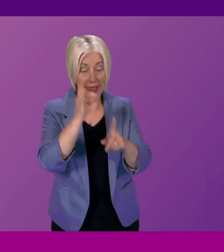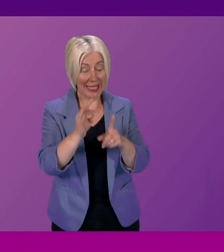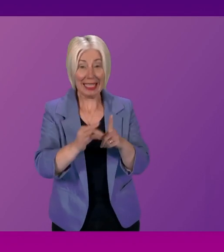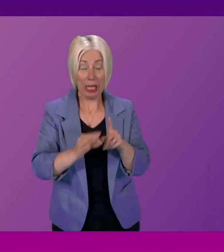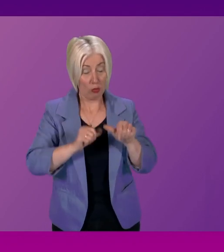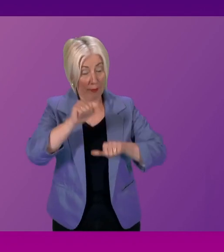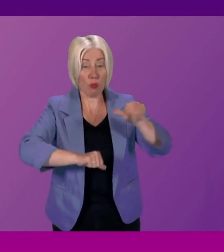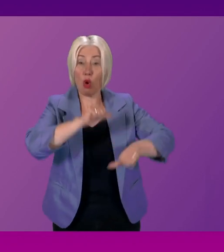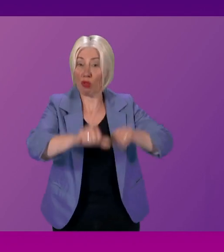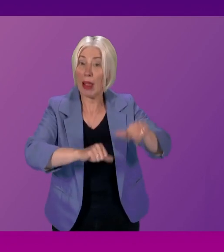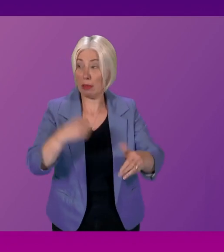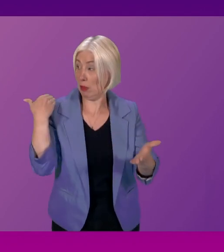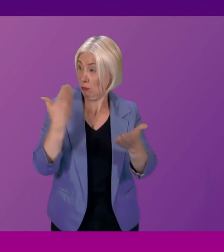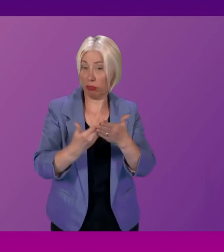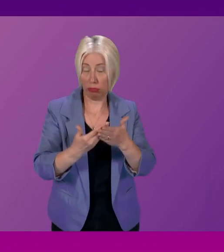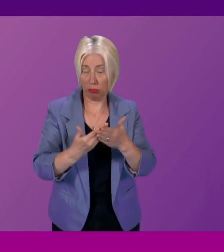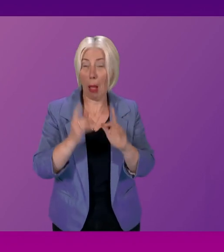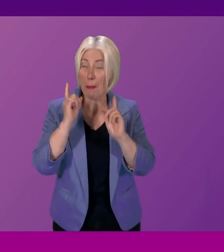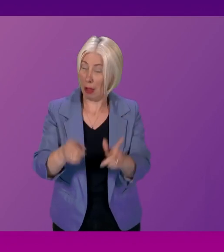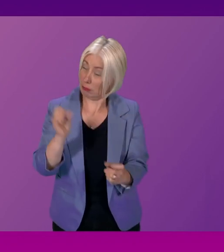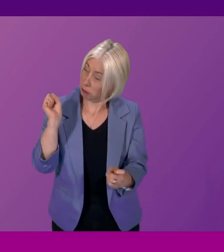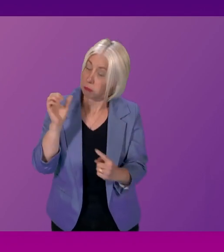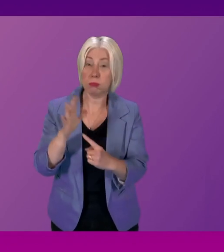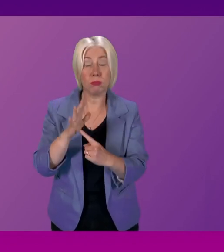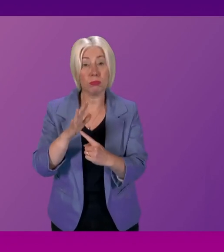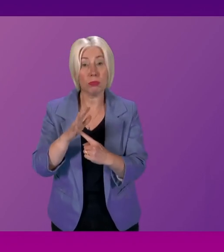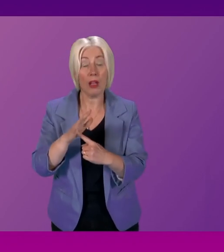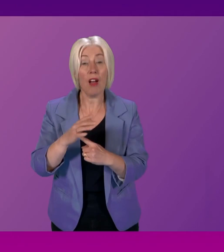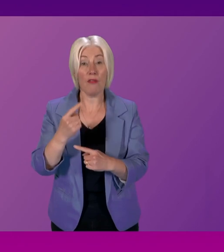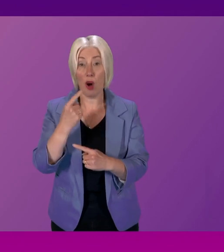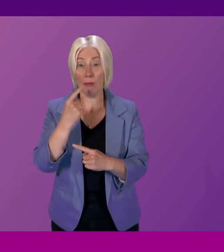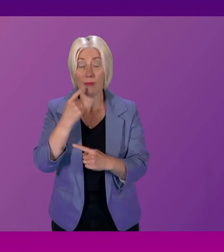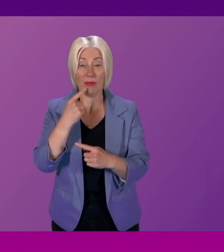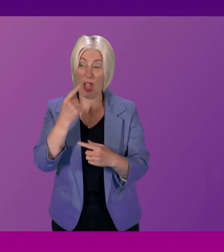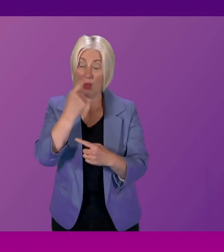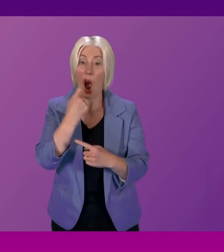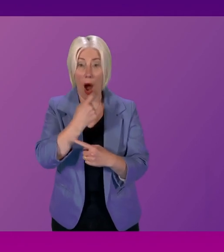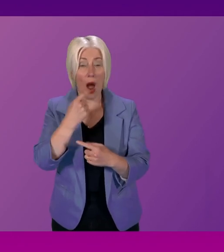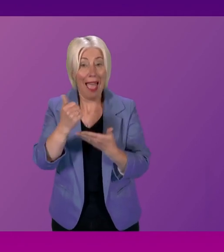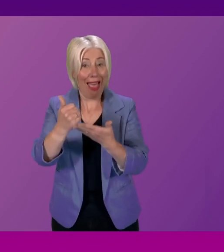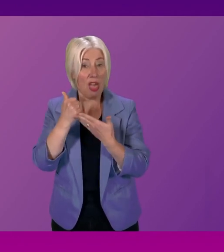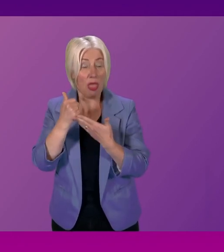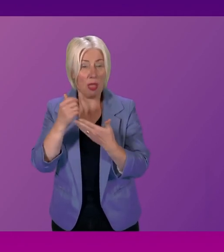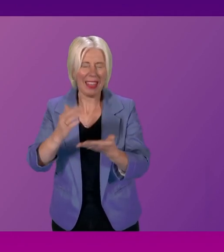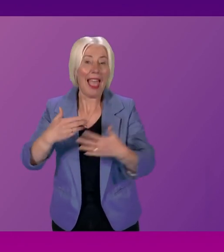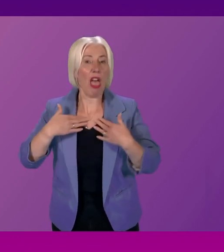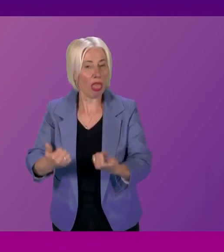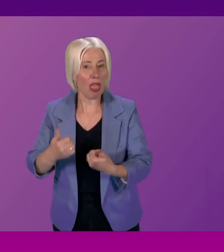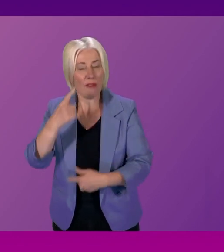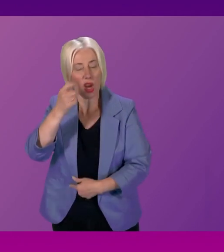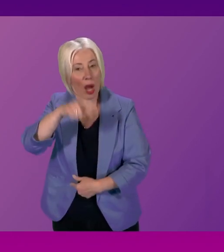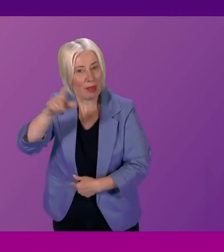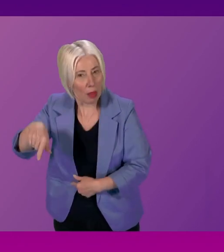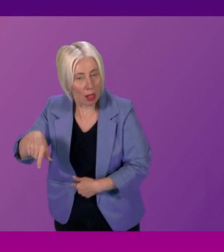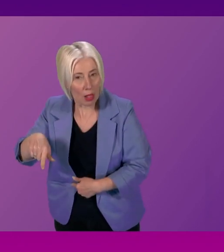that we have made. And crucially, when it comes to the oral health of our young people in particular, where I know all of us have an interest,